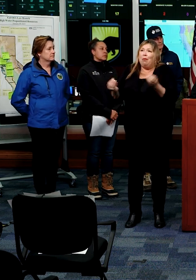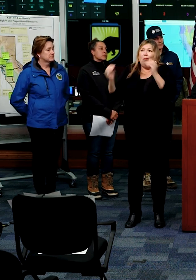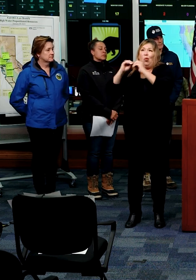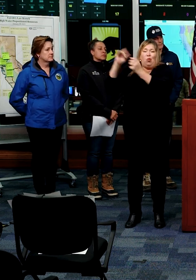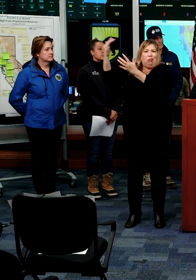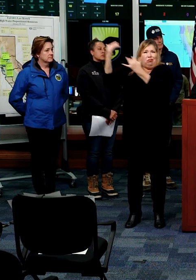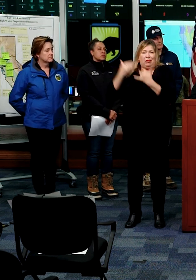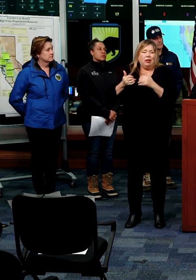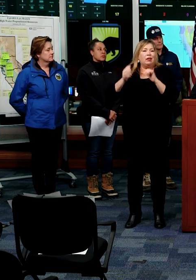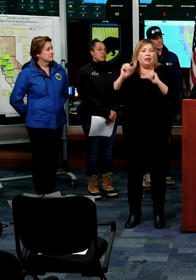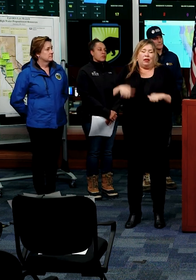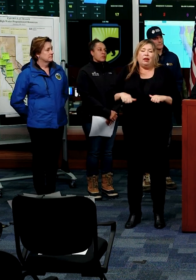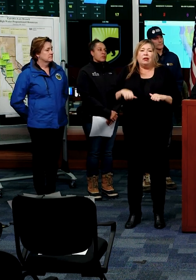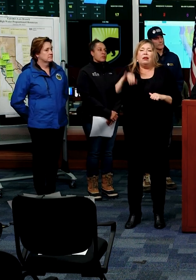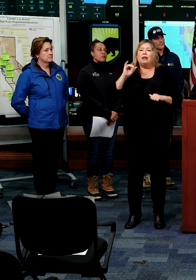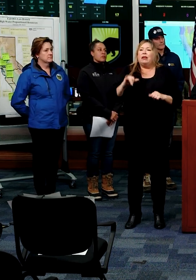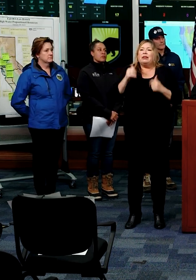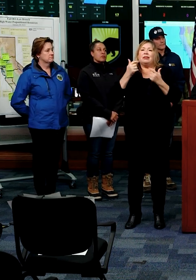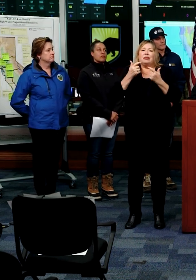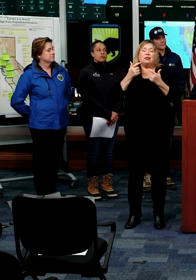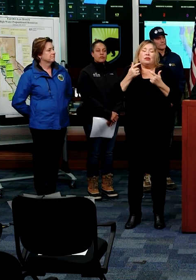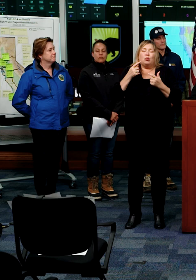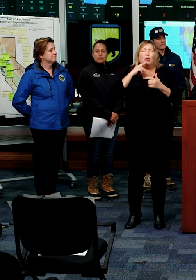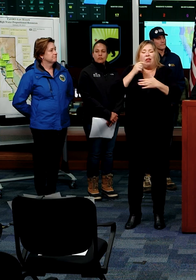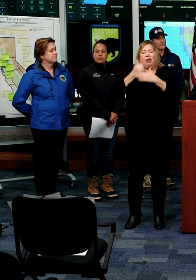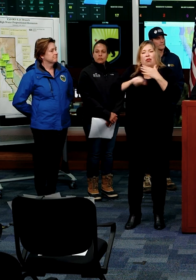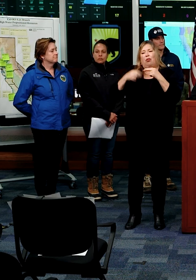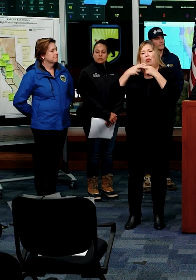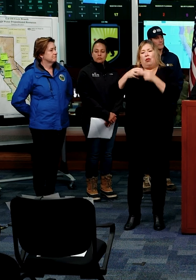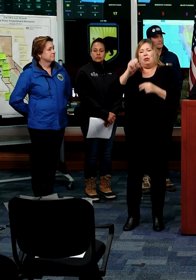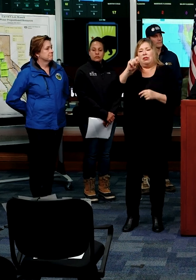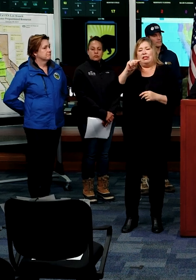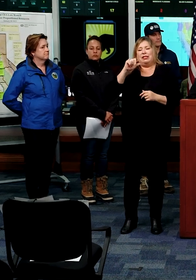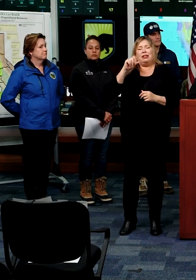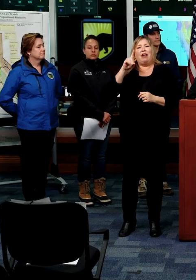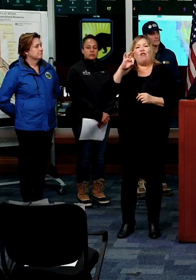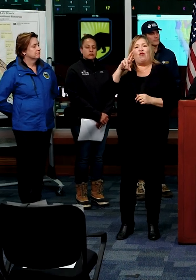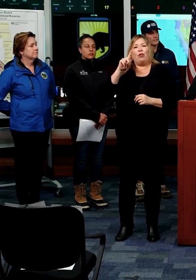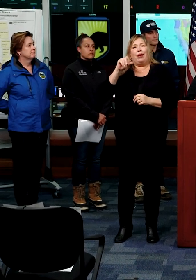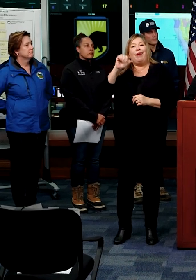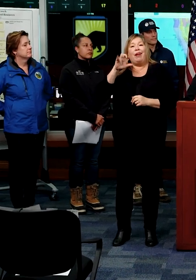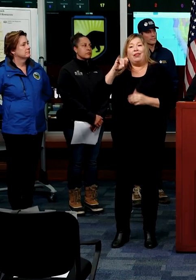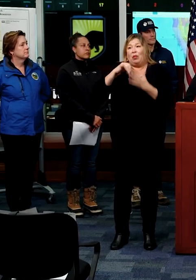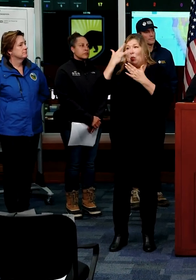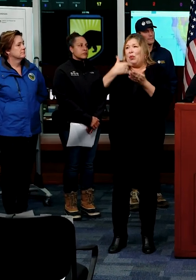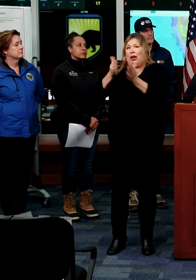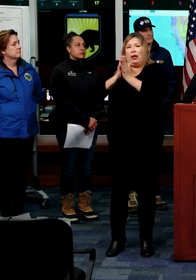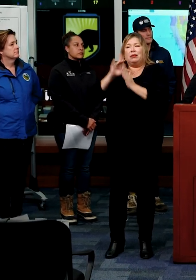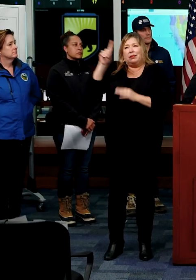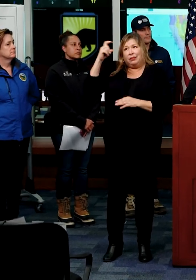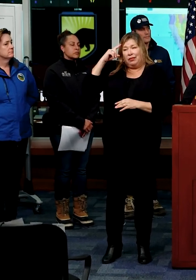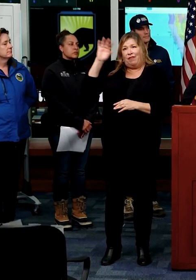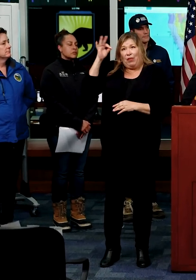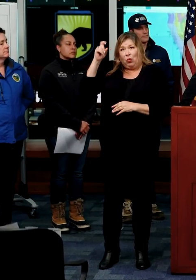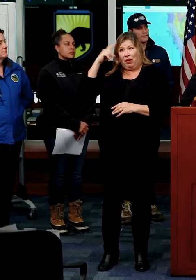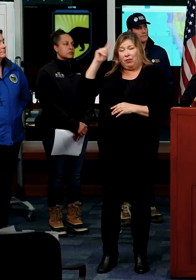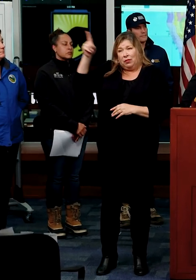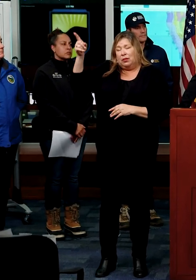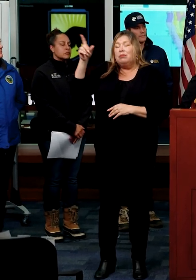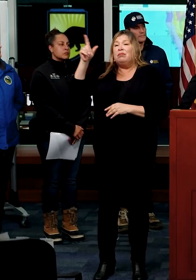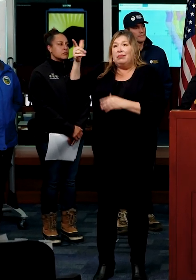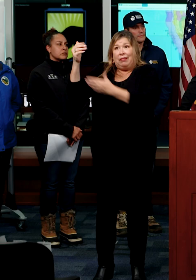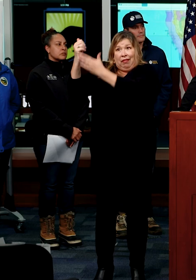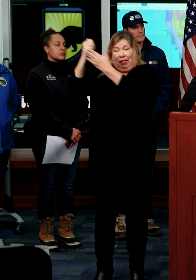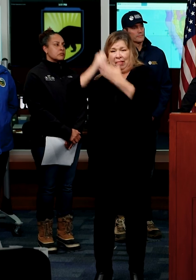required. And that's a big part of the, under the Stafford Act of what we're requesting the president and the administration today. And, you know,